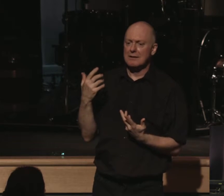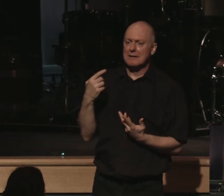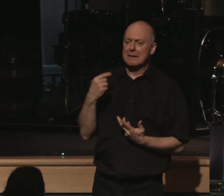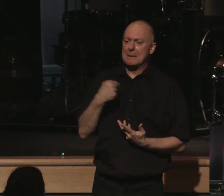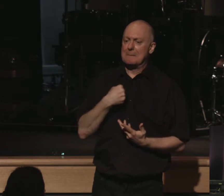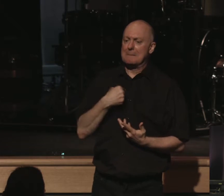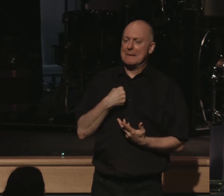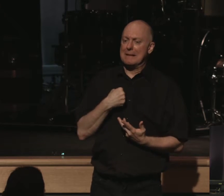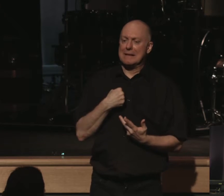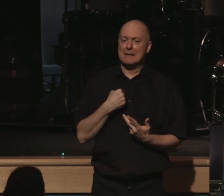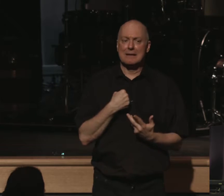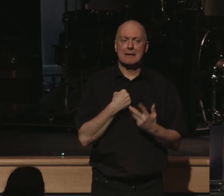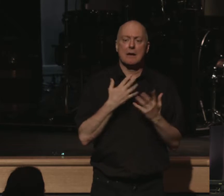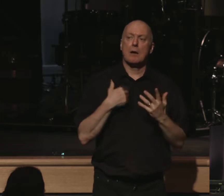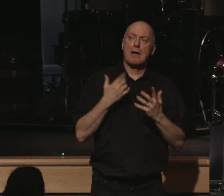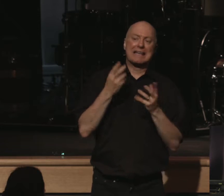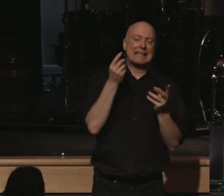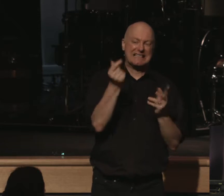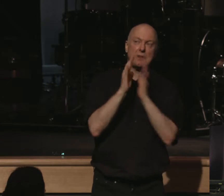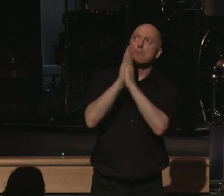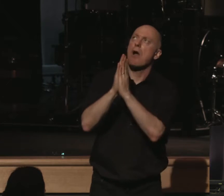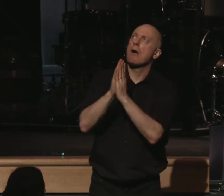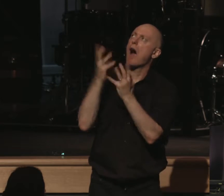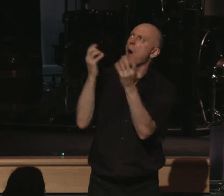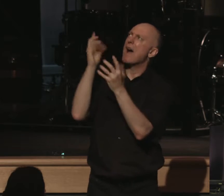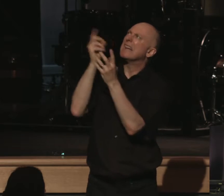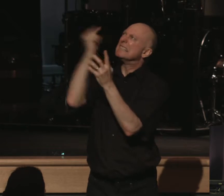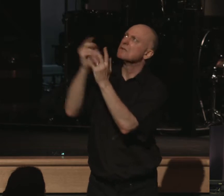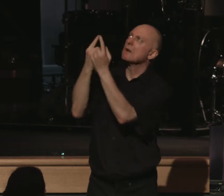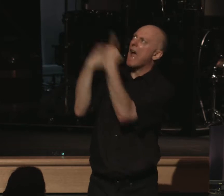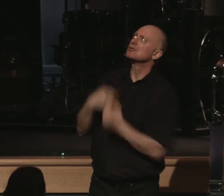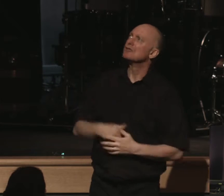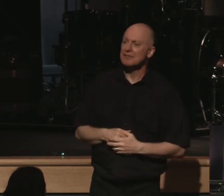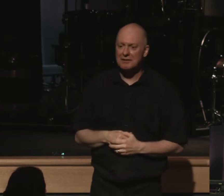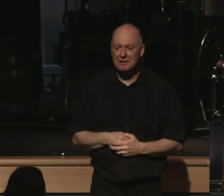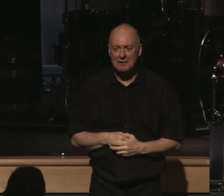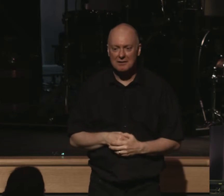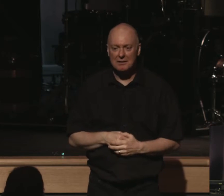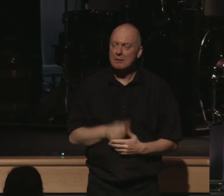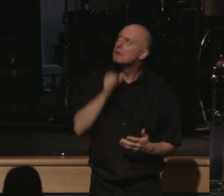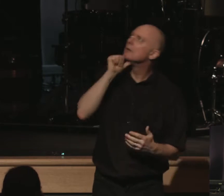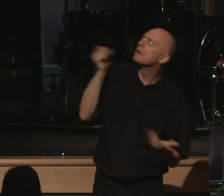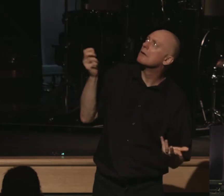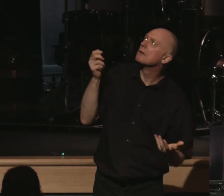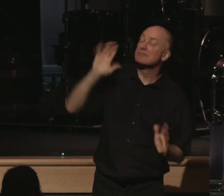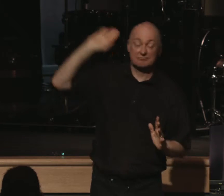prayers, I want these instant answers, and if I don't get them, well then I stop praying.